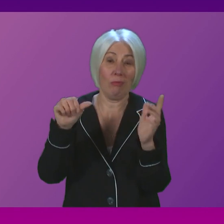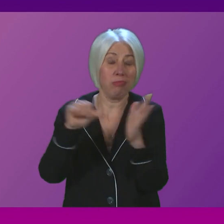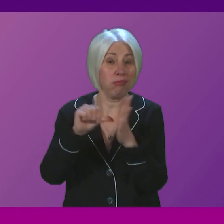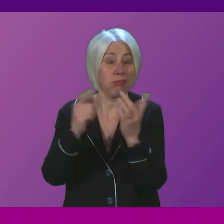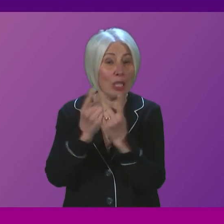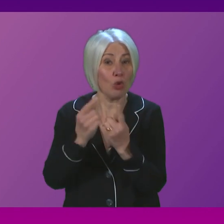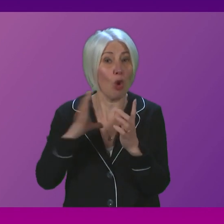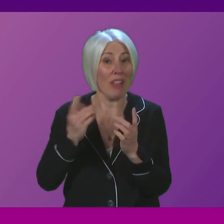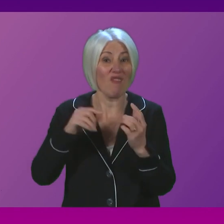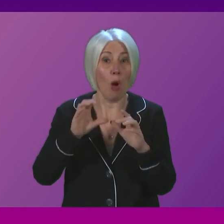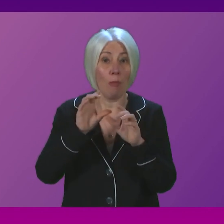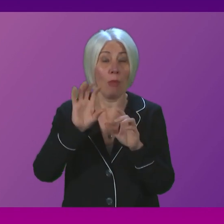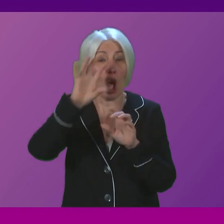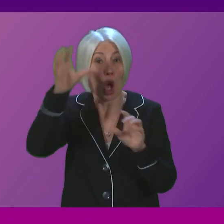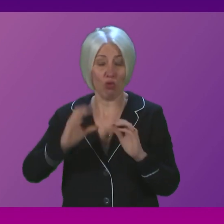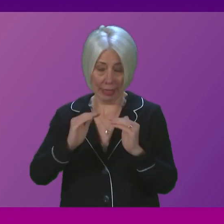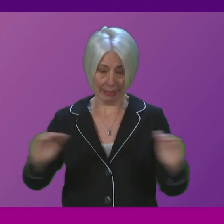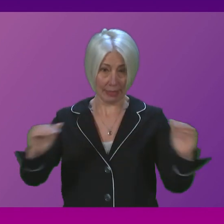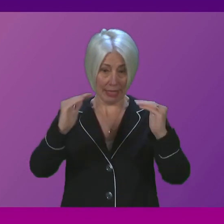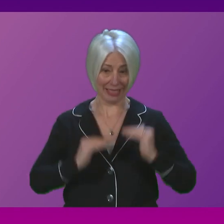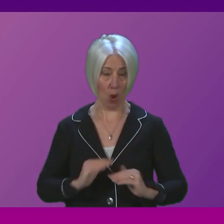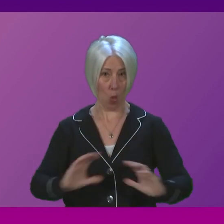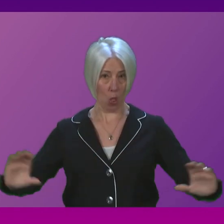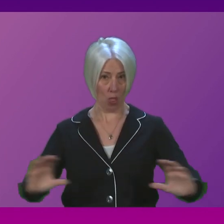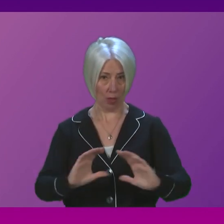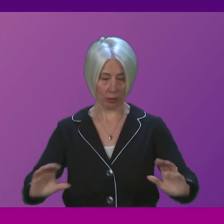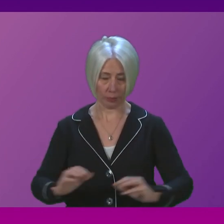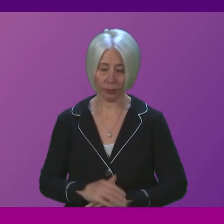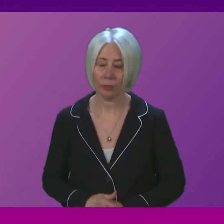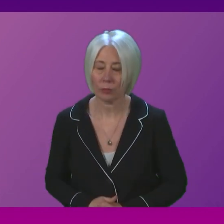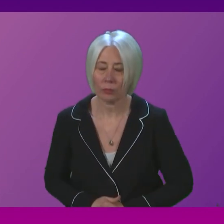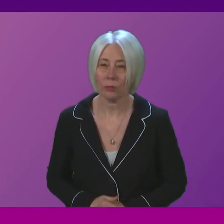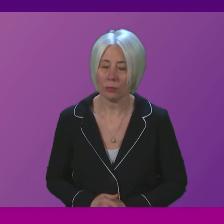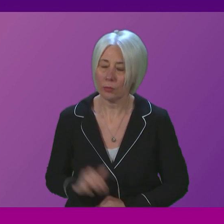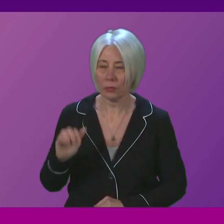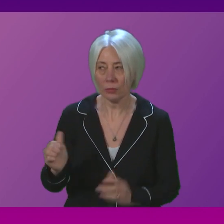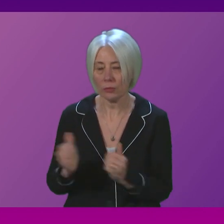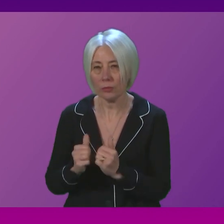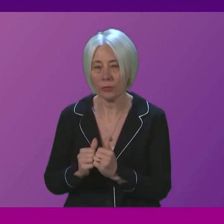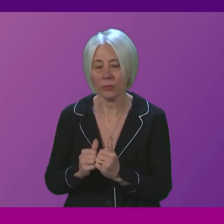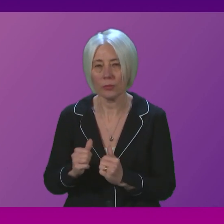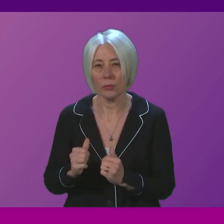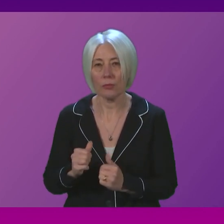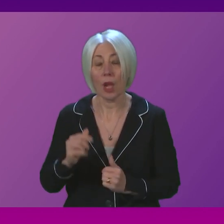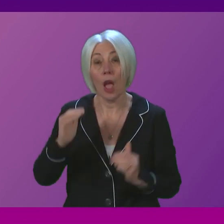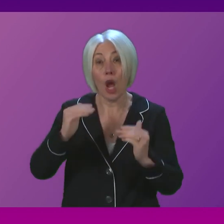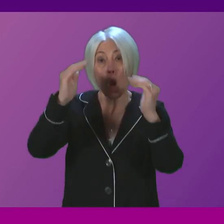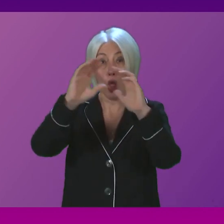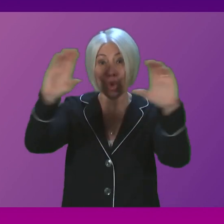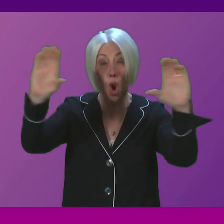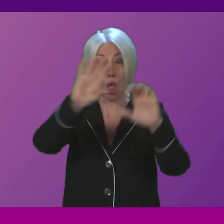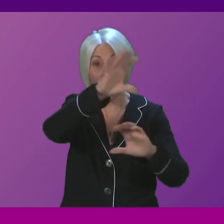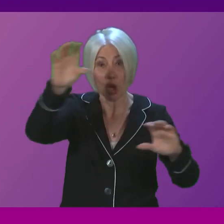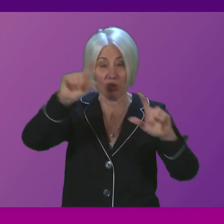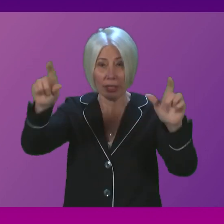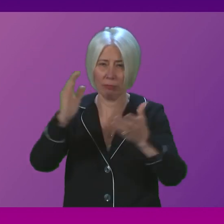First Minister Yes I absolutely agree with that countries in the global north owe a moral